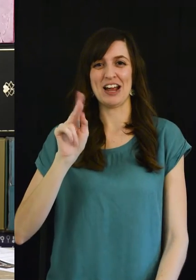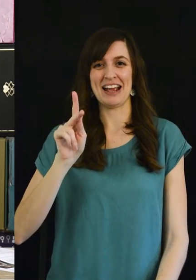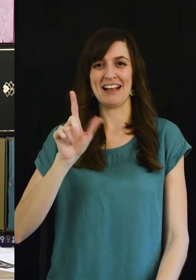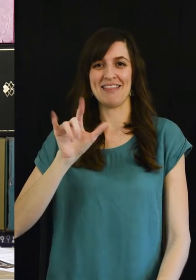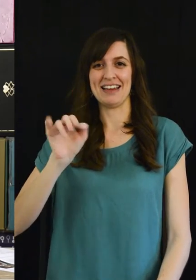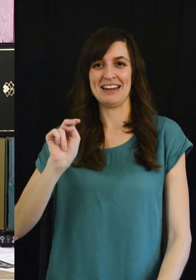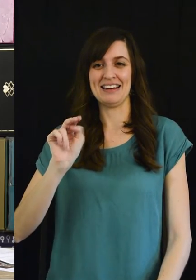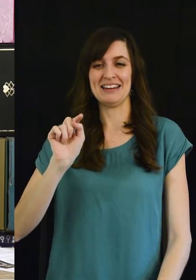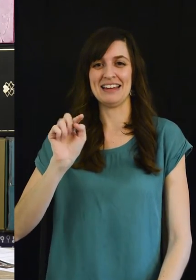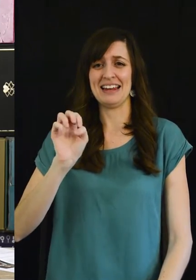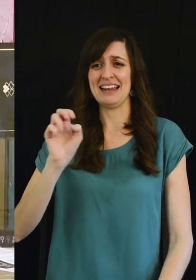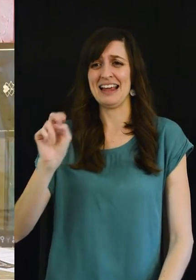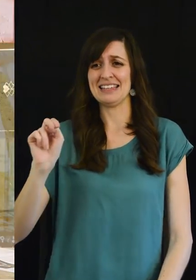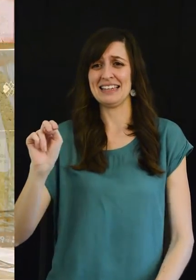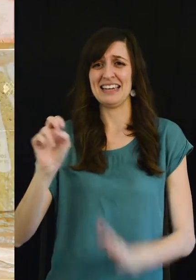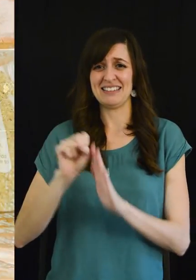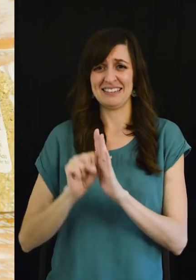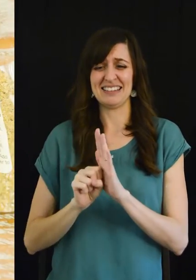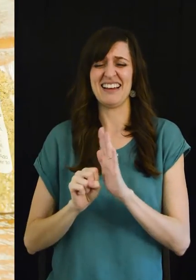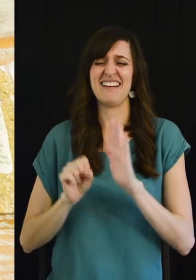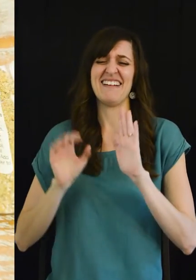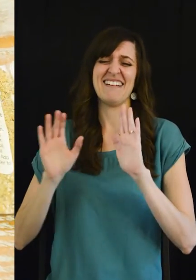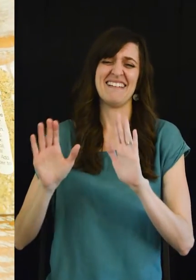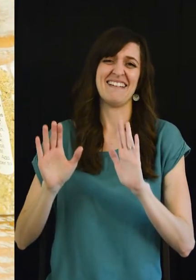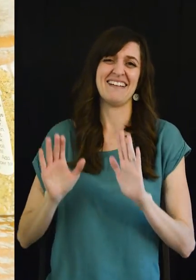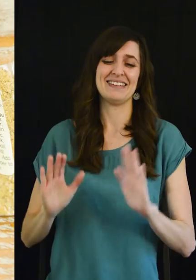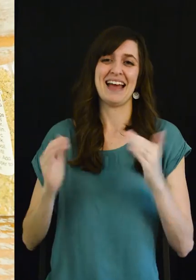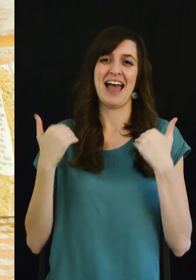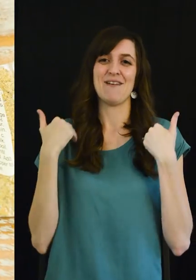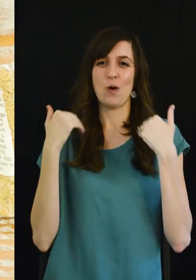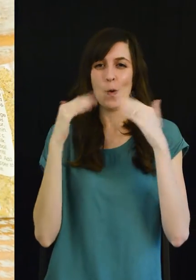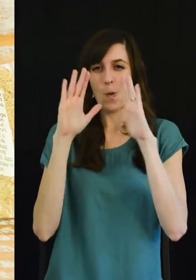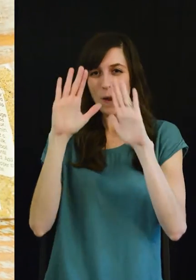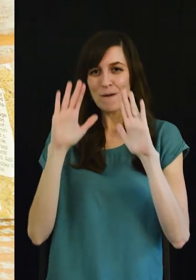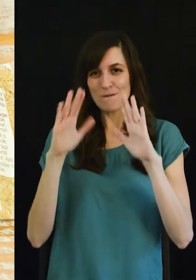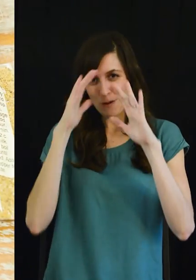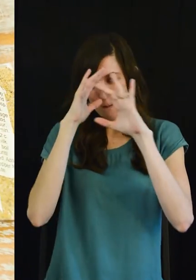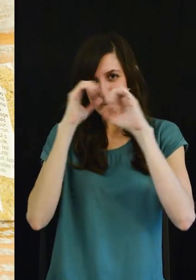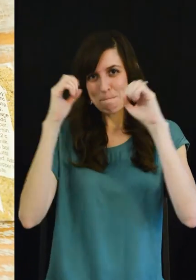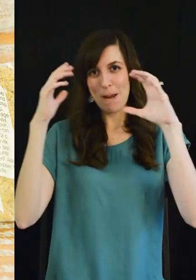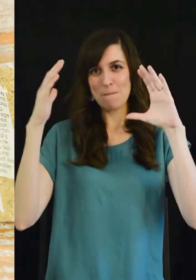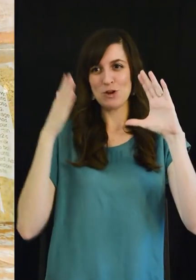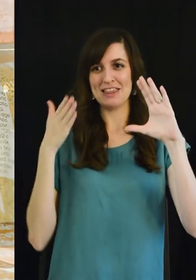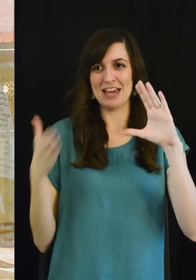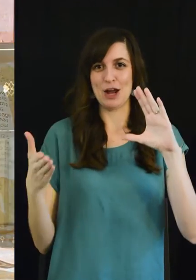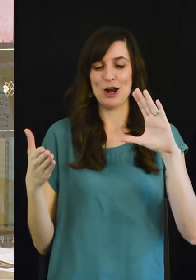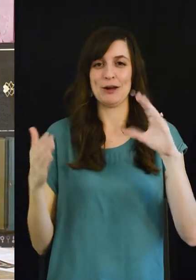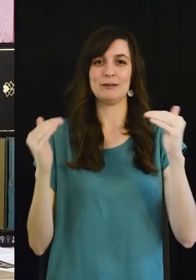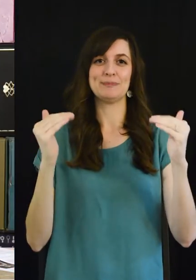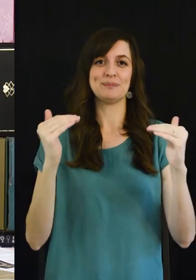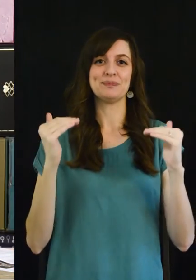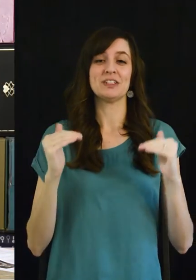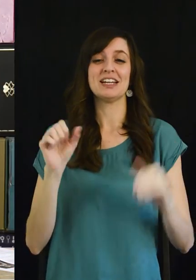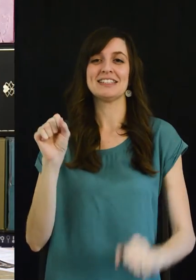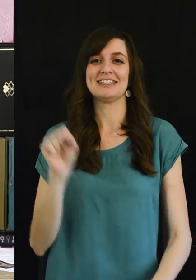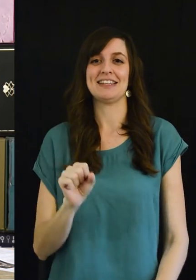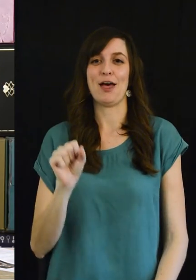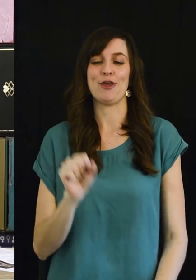from the Franklin Tennessee area so so cool okay southern artesian